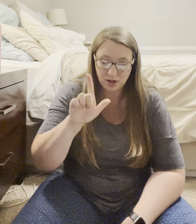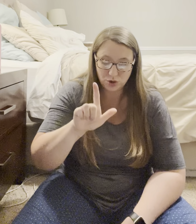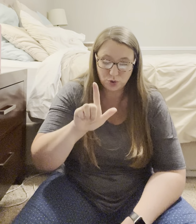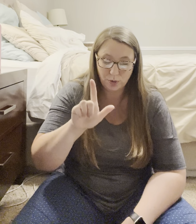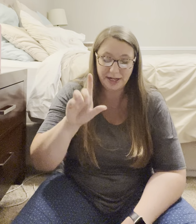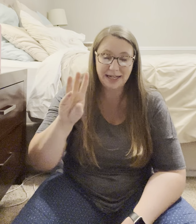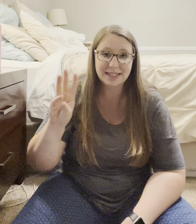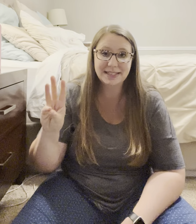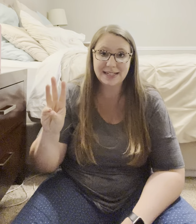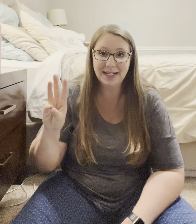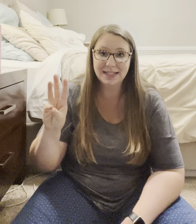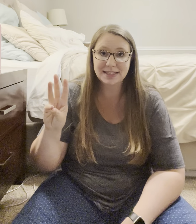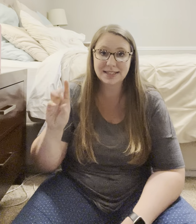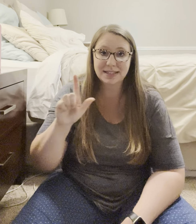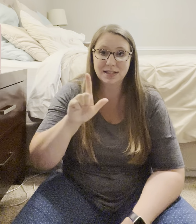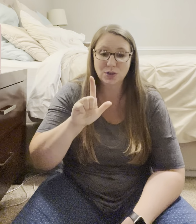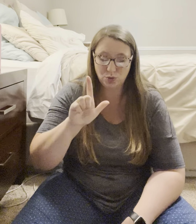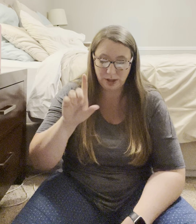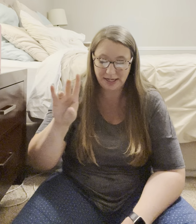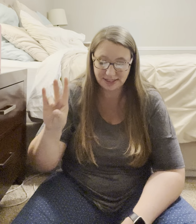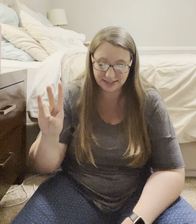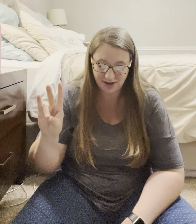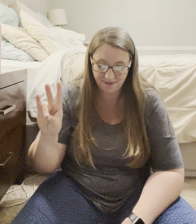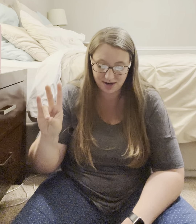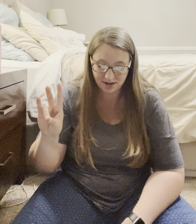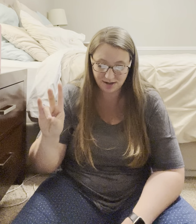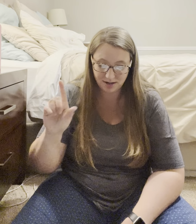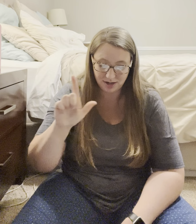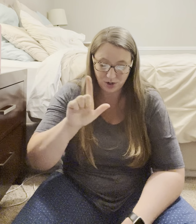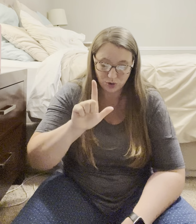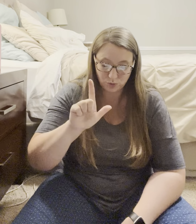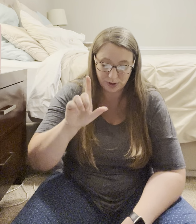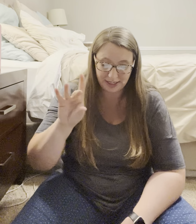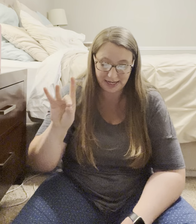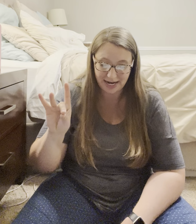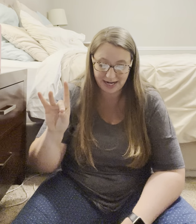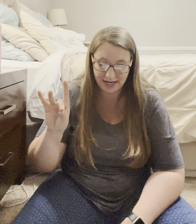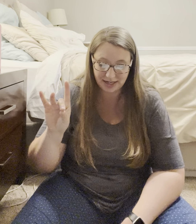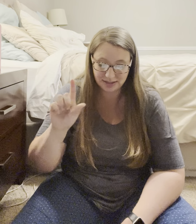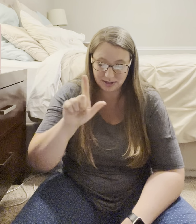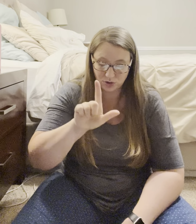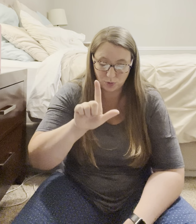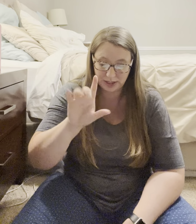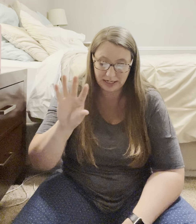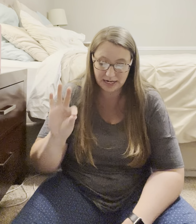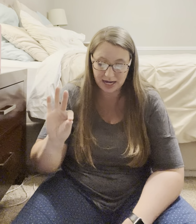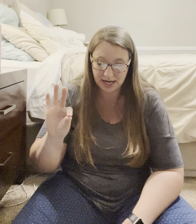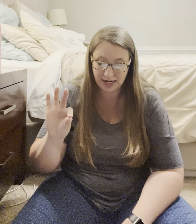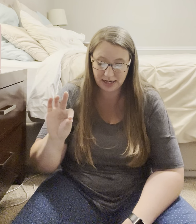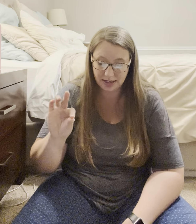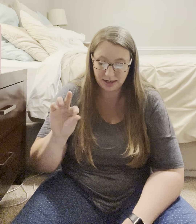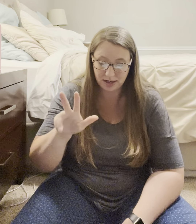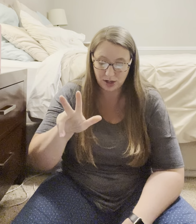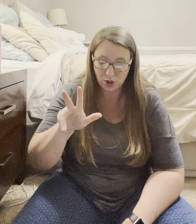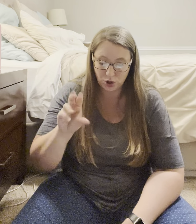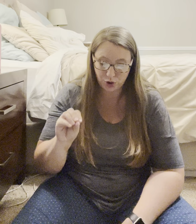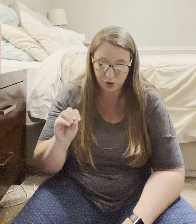26. 27. 28. 29. 30.